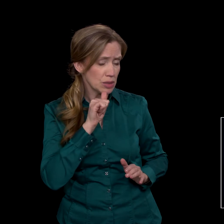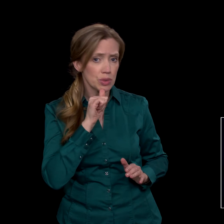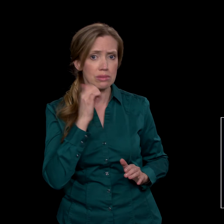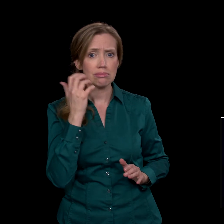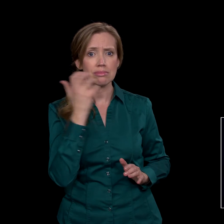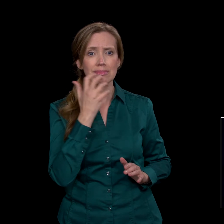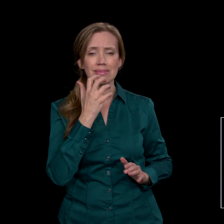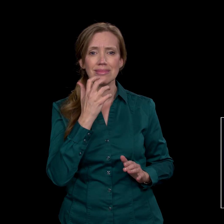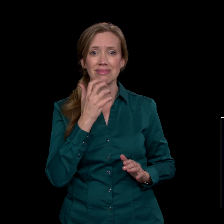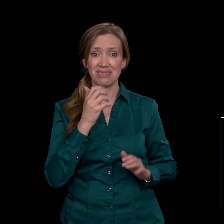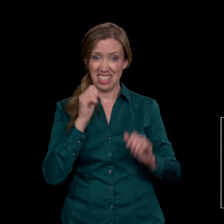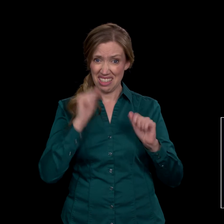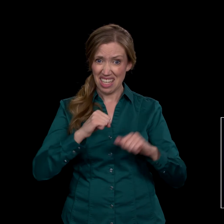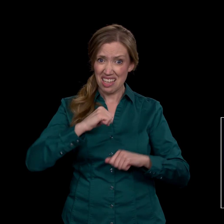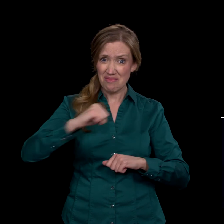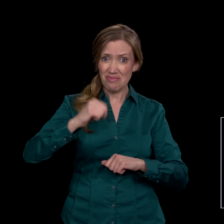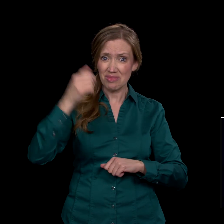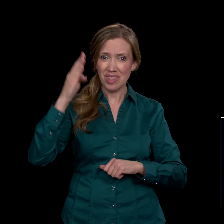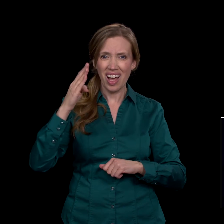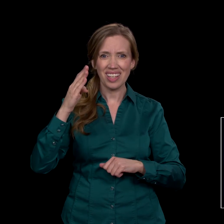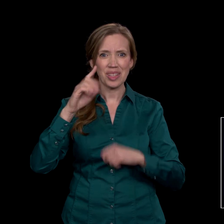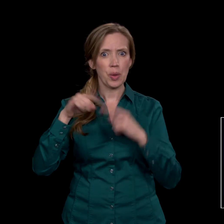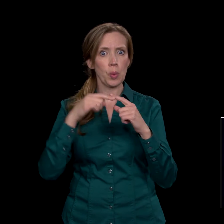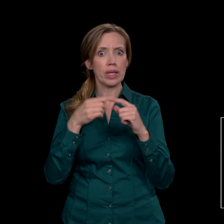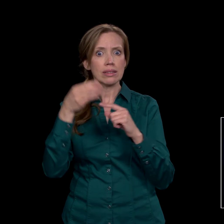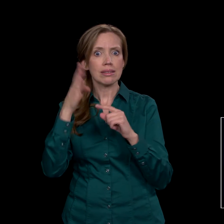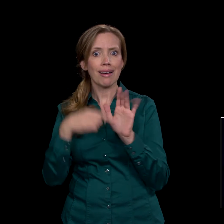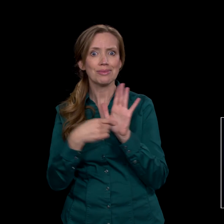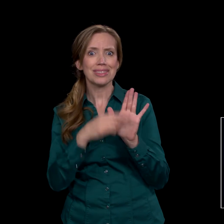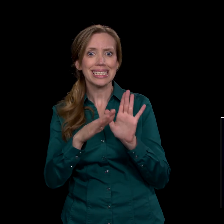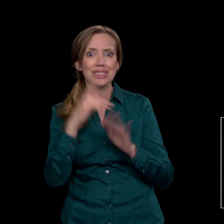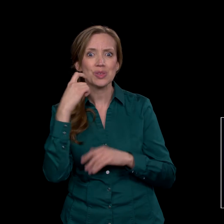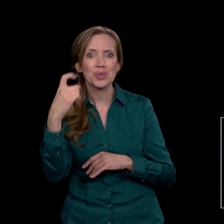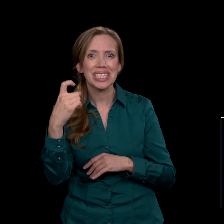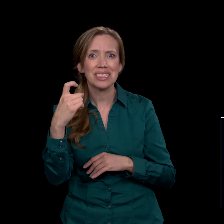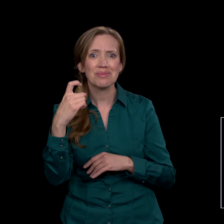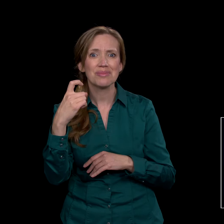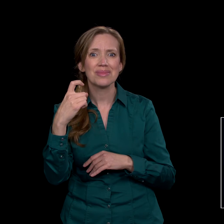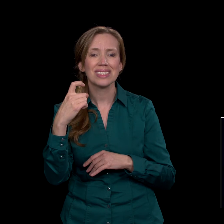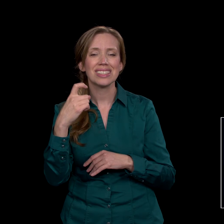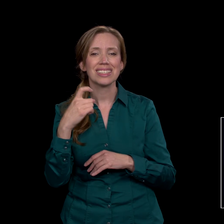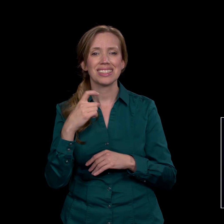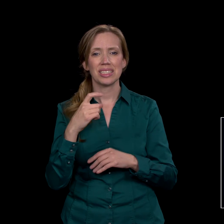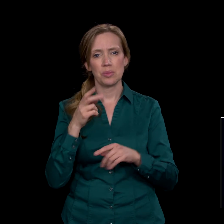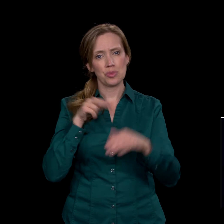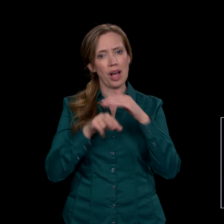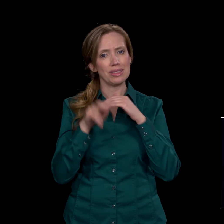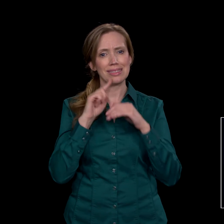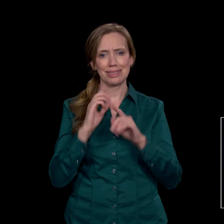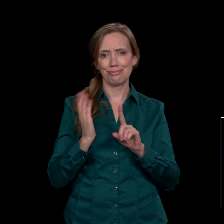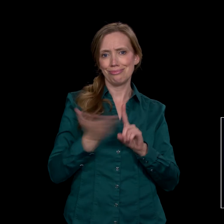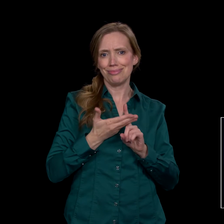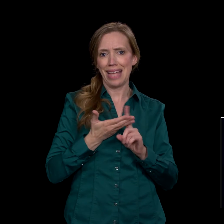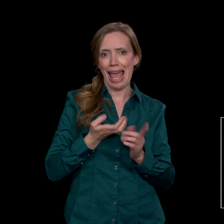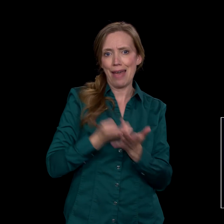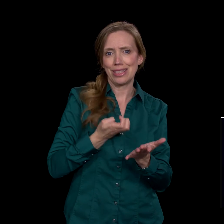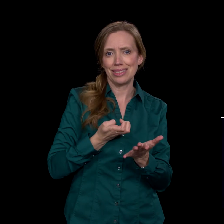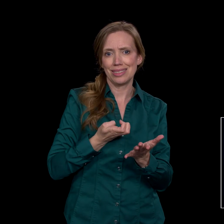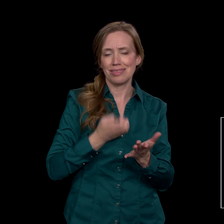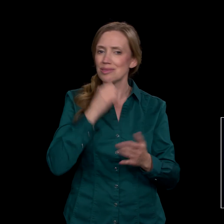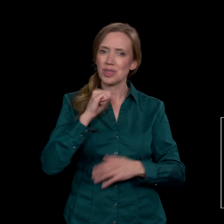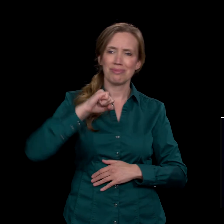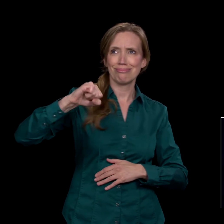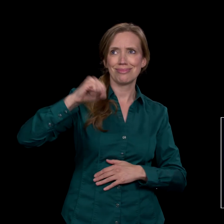How could he fight God when God had revealed his dream and its meaning? Prophecy is compelling evidence. There's no need to fight God.